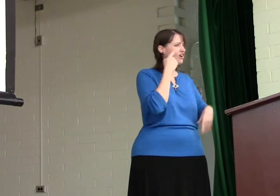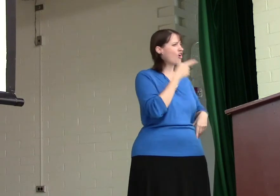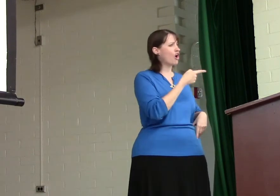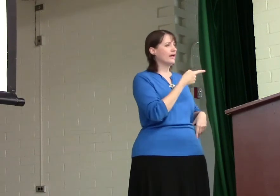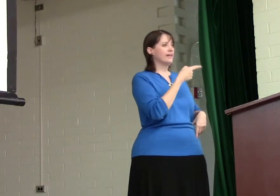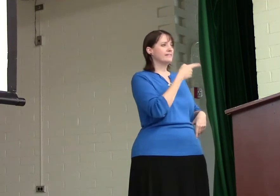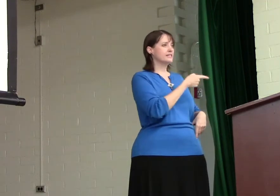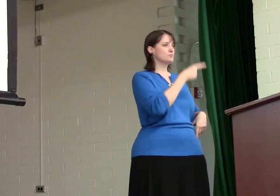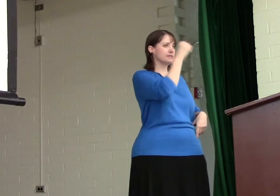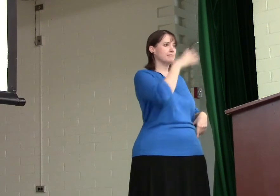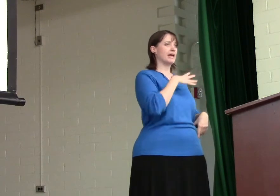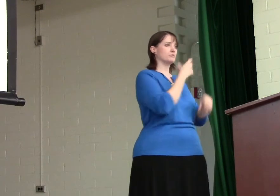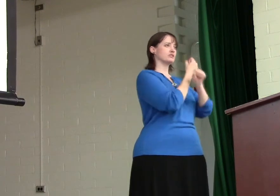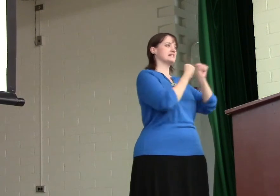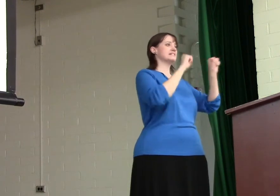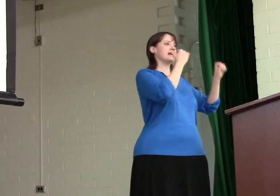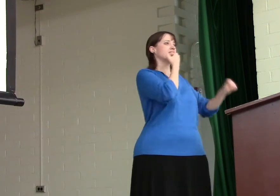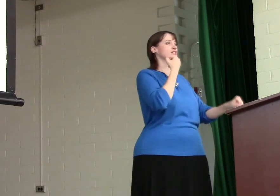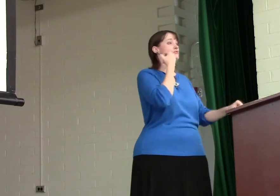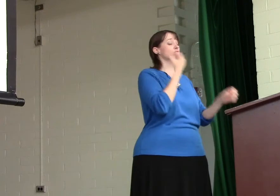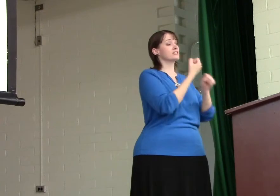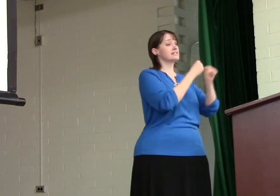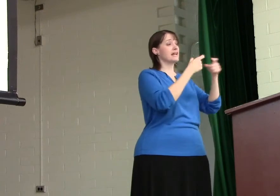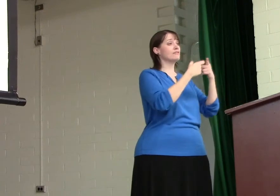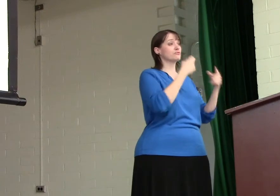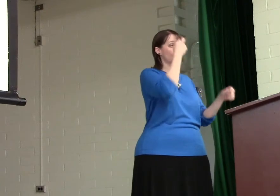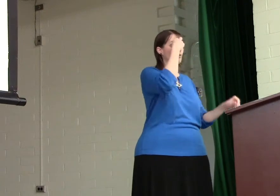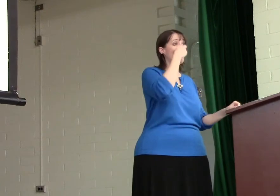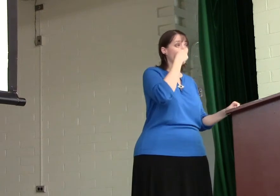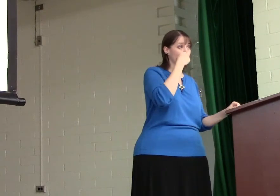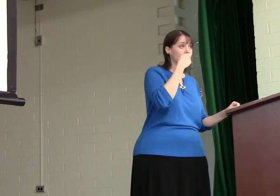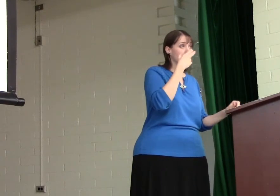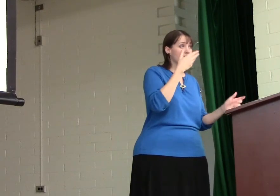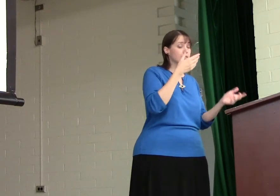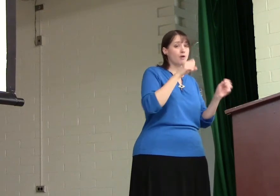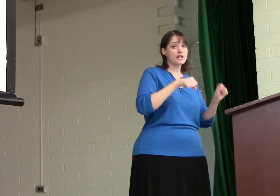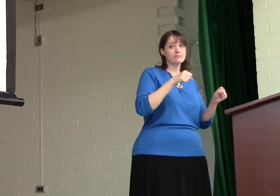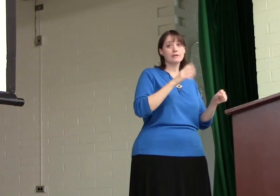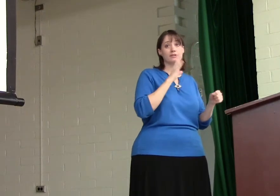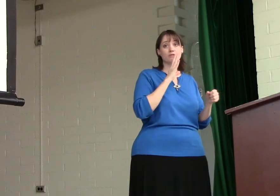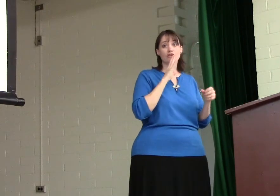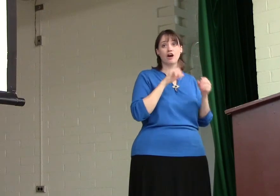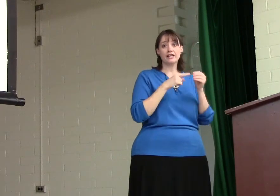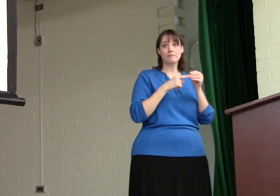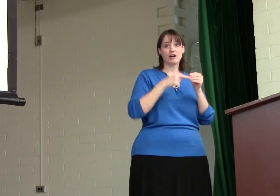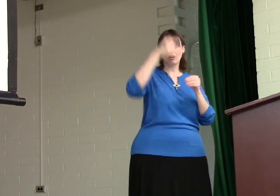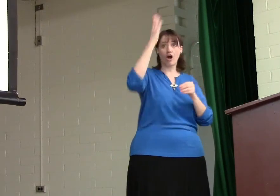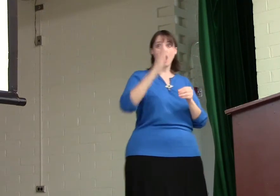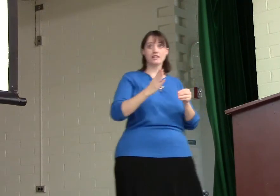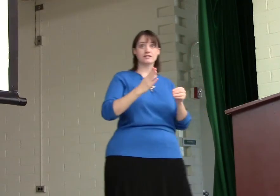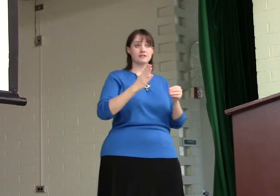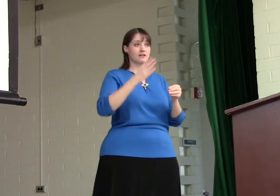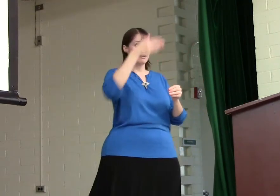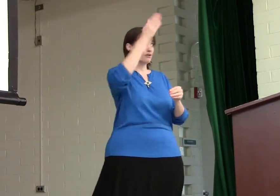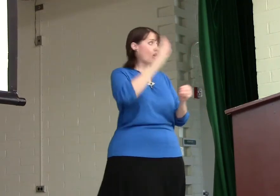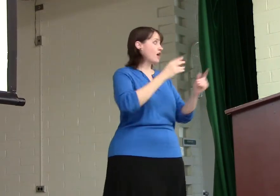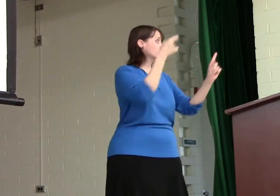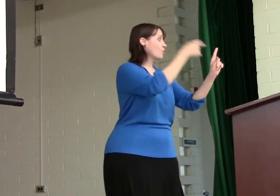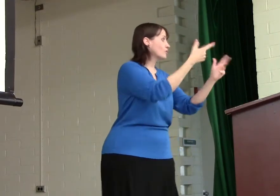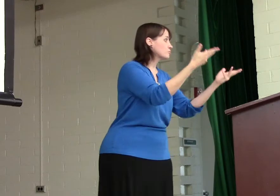thought, this was the man that was going to save Israel, that was going to save us from Rome. It's possibly what they were talking about. God's, God's goal is